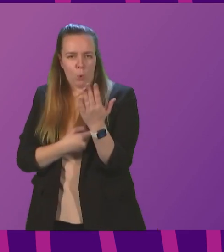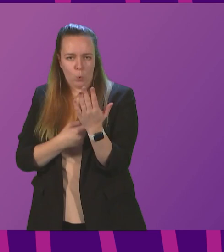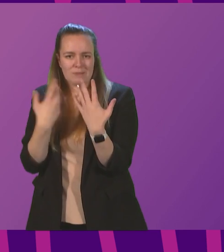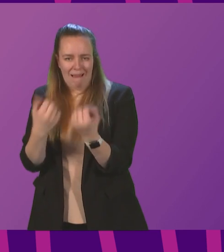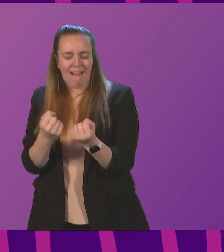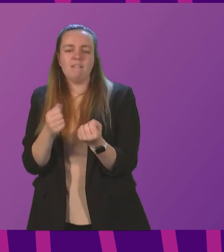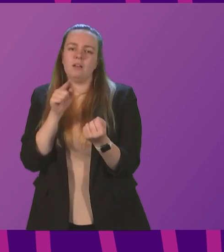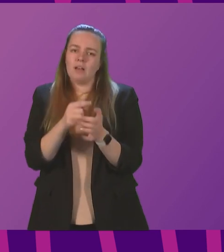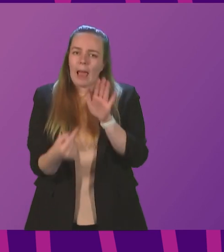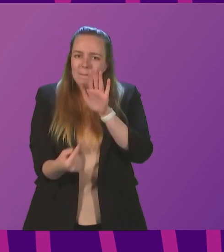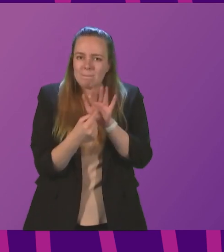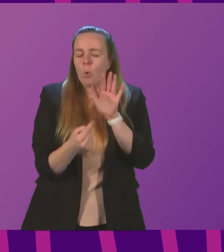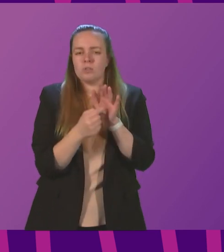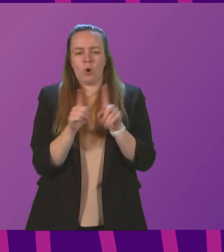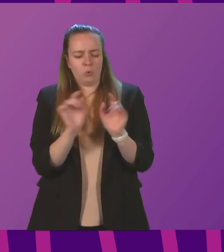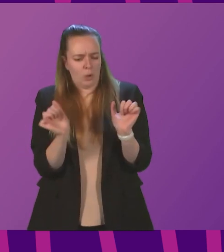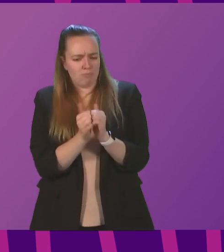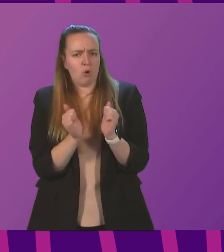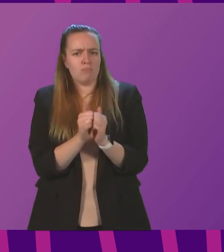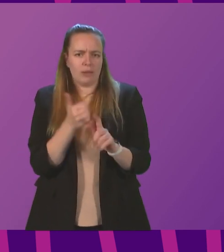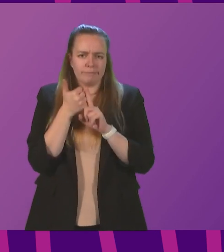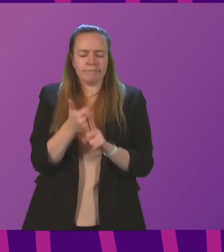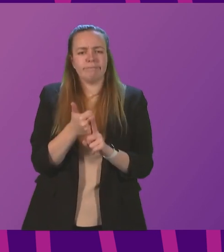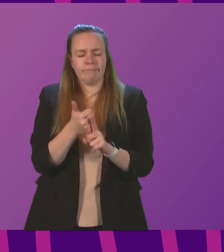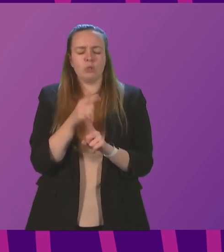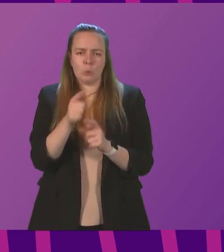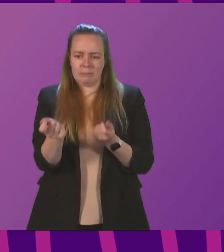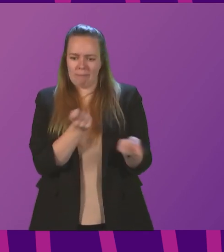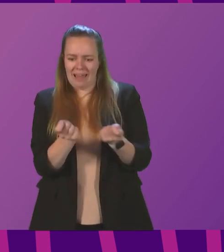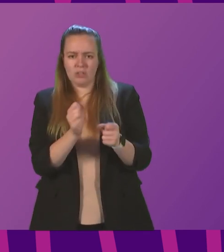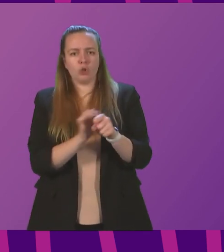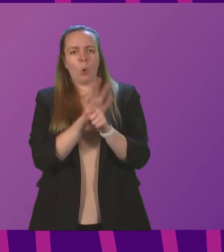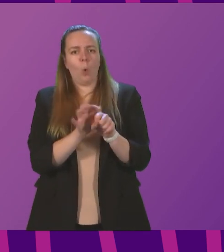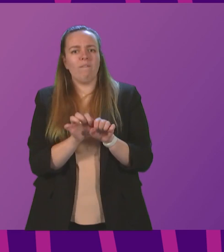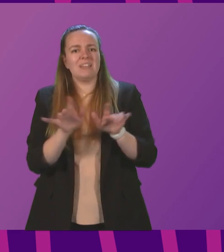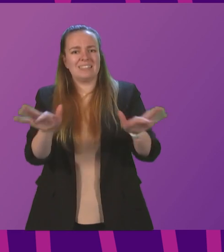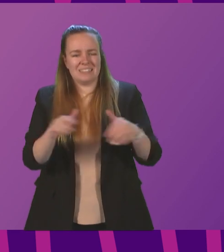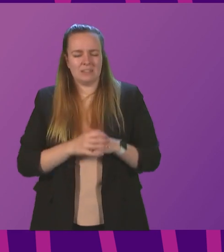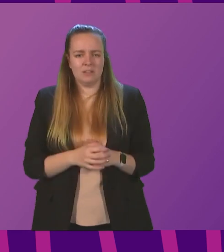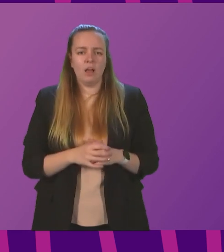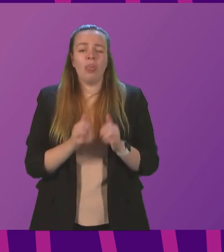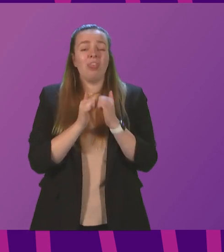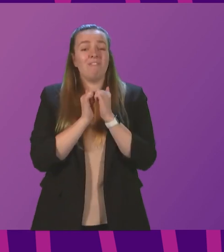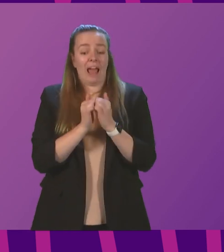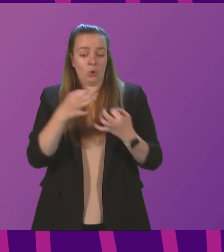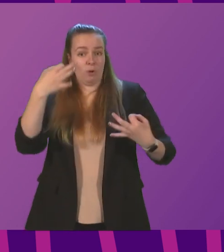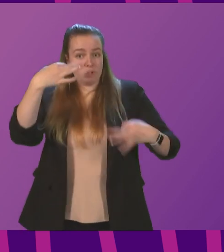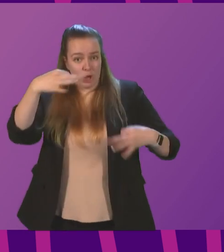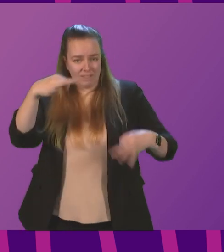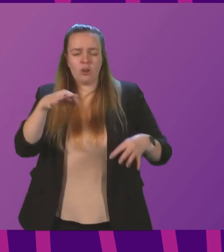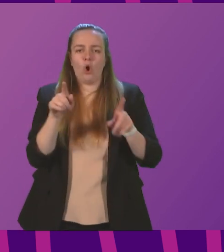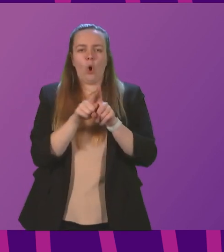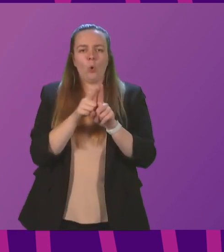makes an important and proportionate contribution to stemming COVID transmission. The value of certification is also